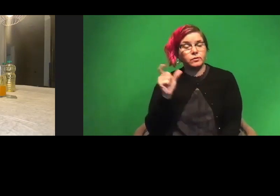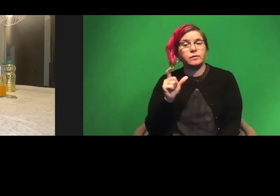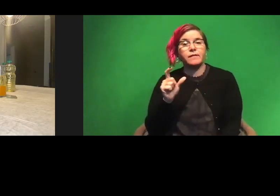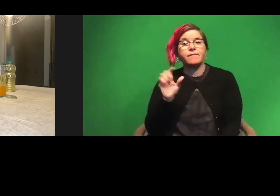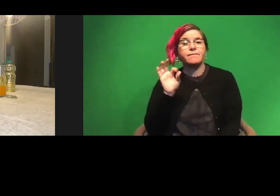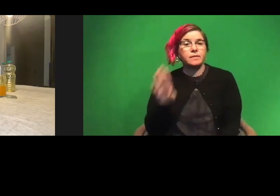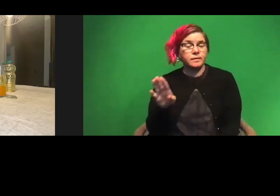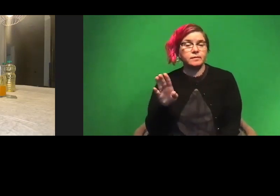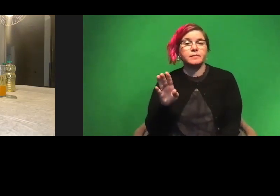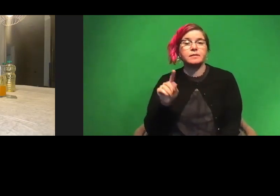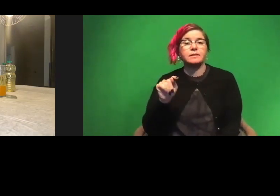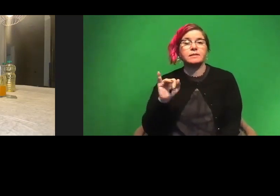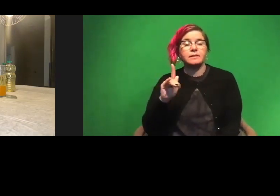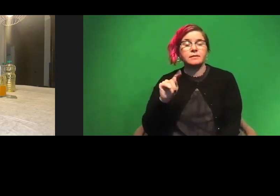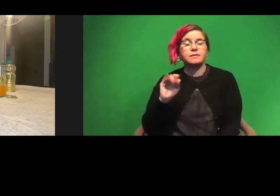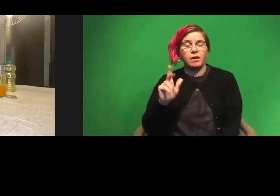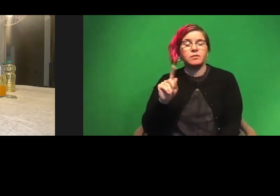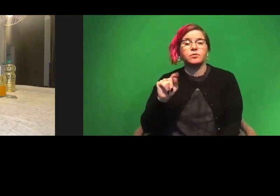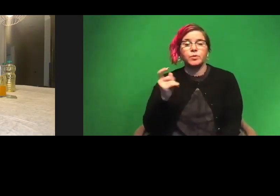Facebook, TikTok, Twitter,